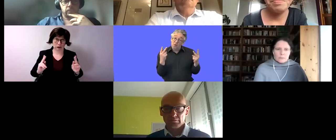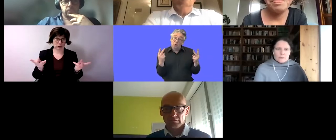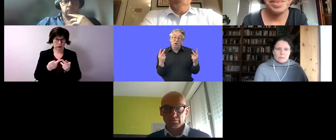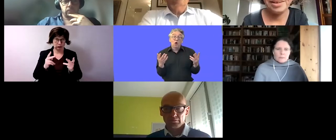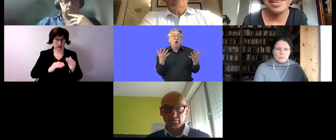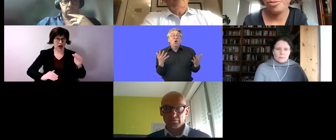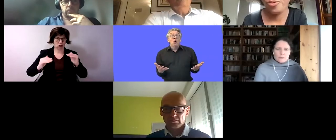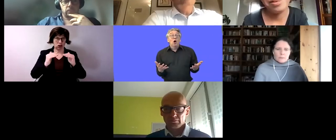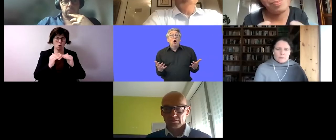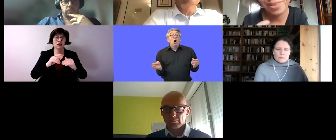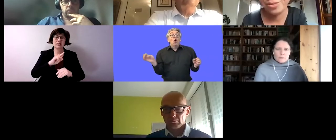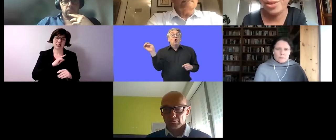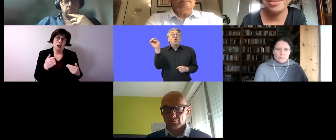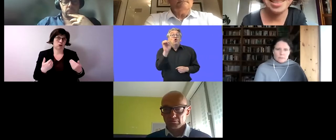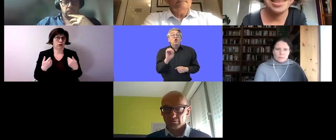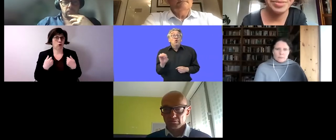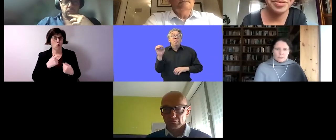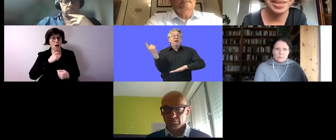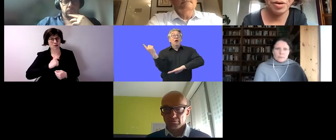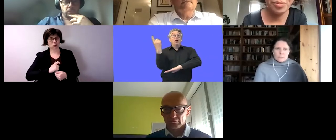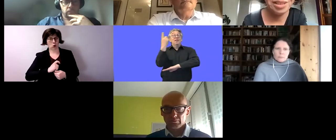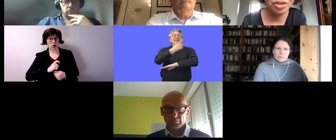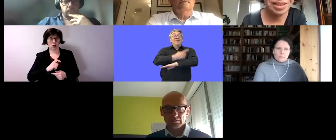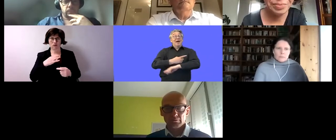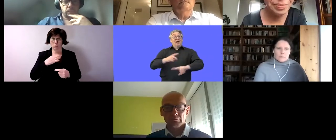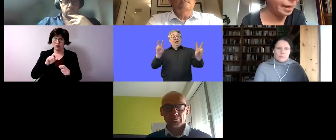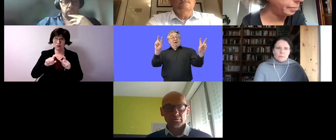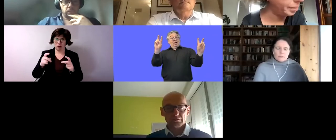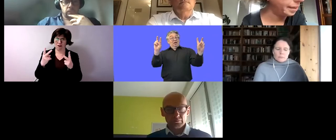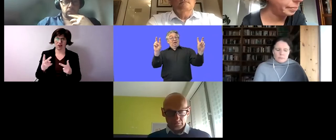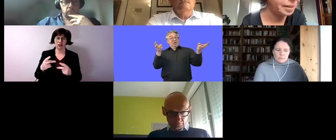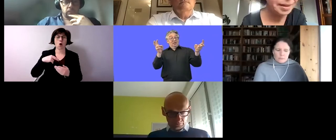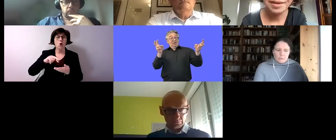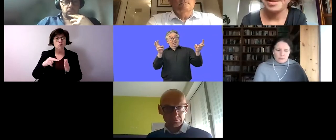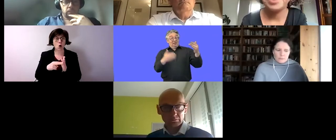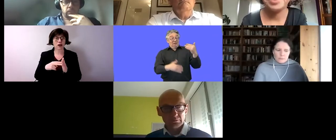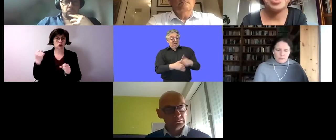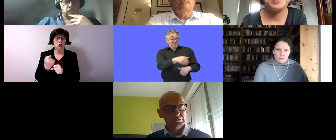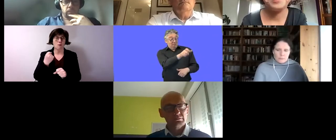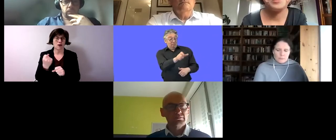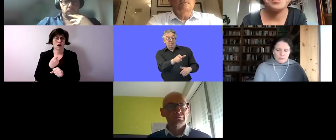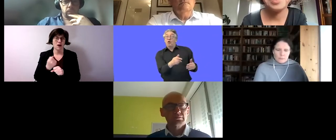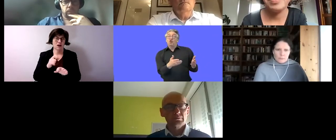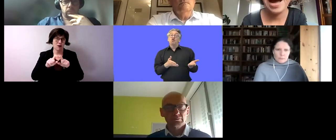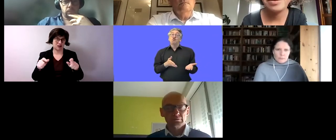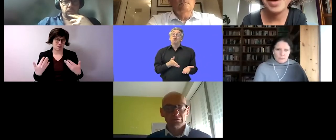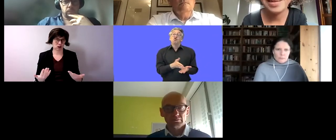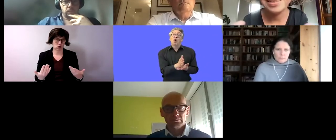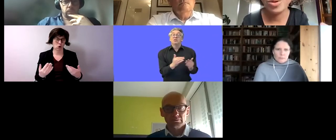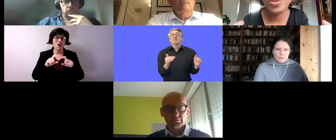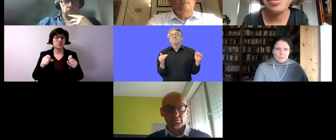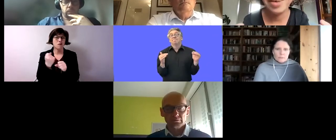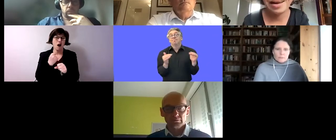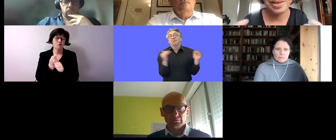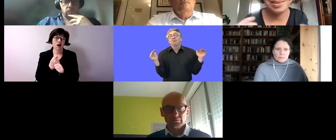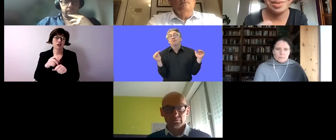for equal equality for persons with disabilities and this is an issue which is important